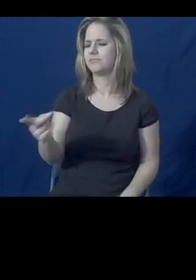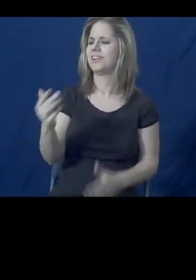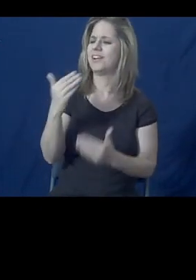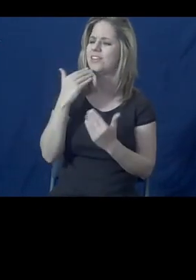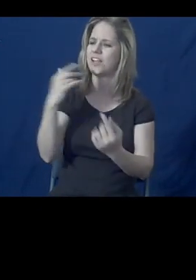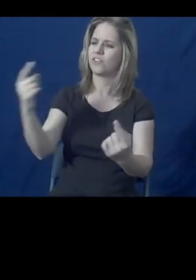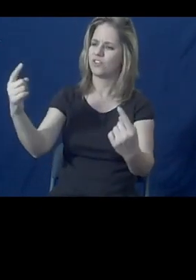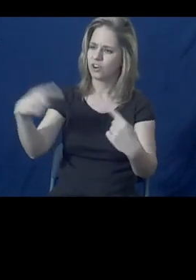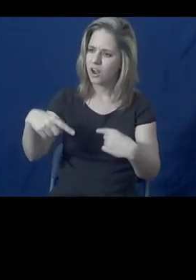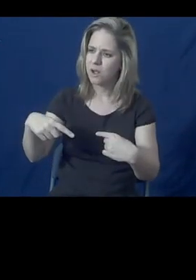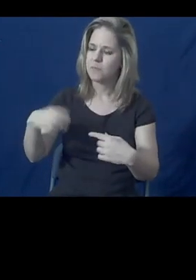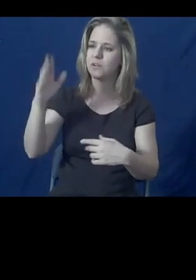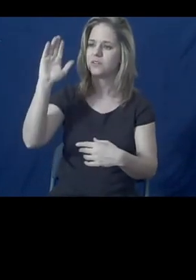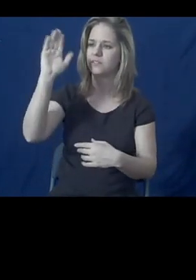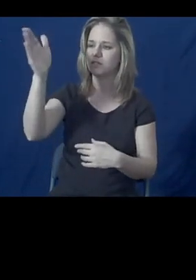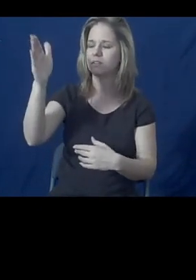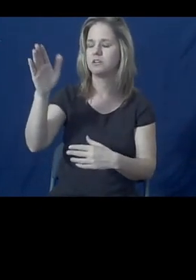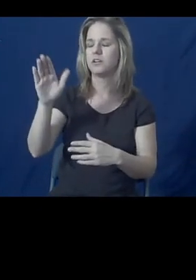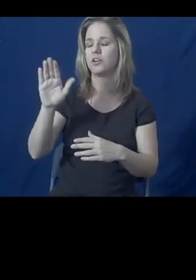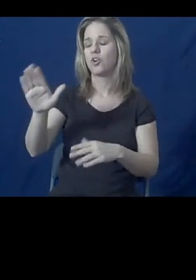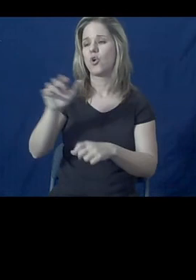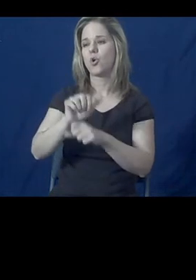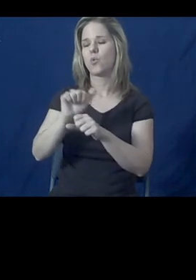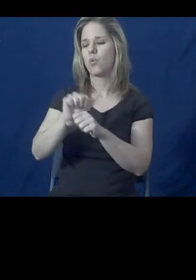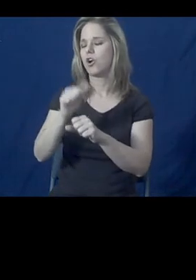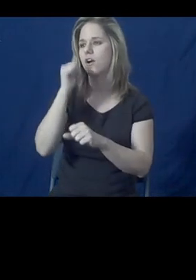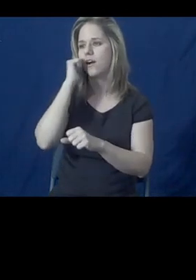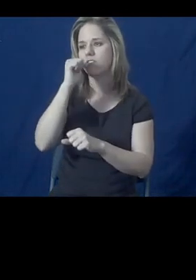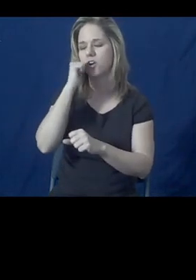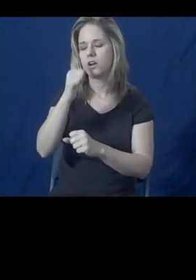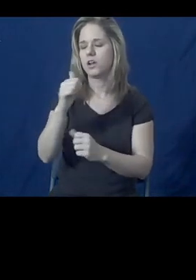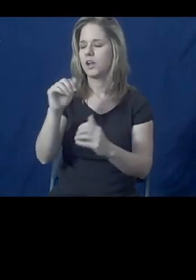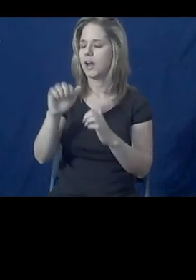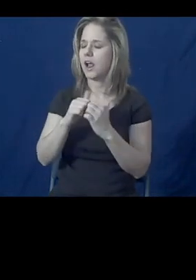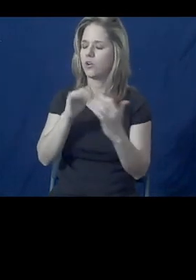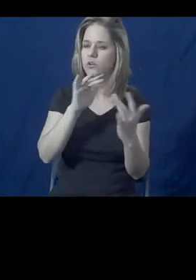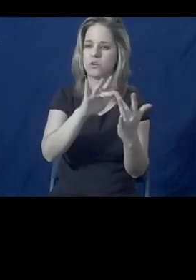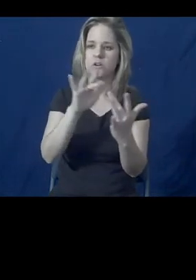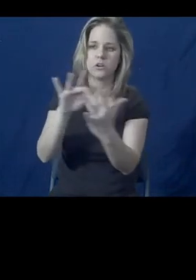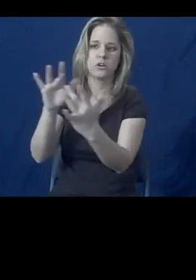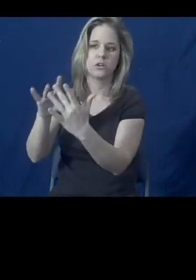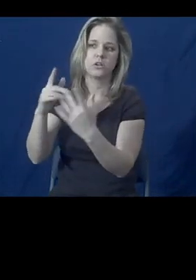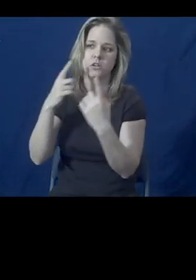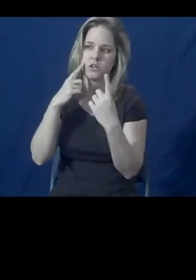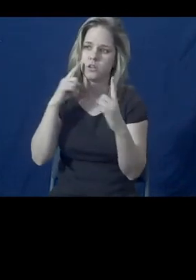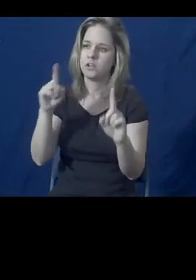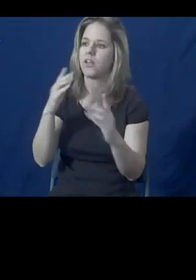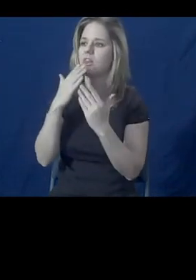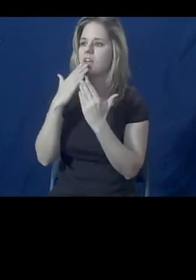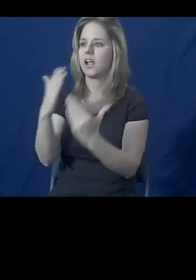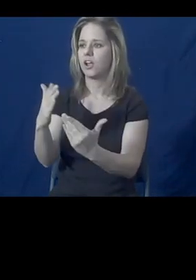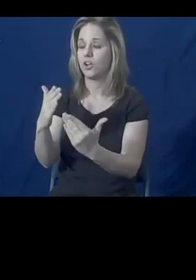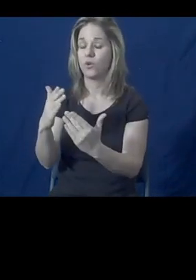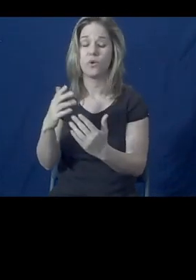the incredible work that you do and the lives that you touch on a daily basis. And to those who joined us,